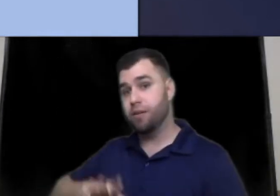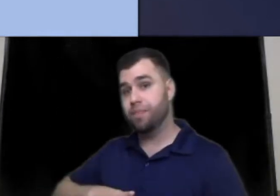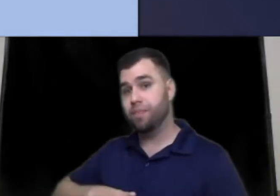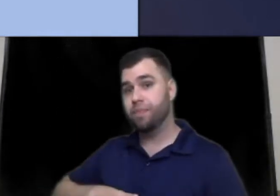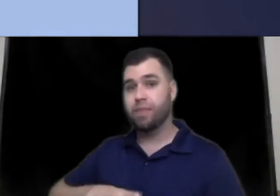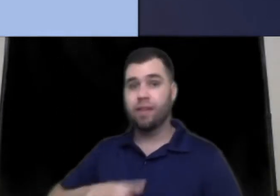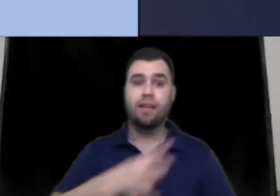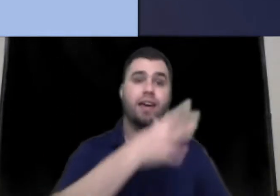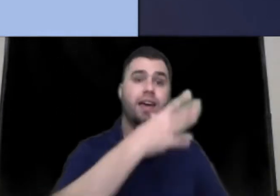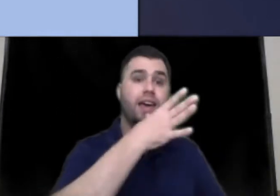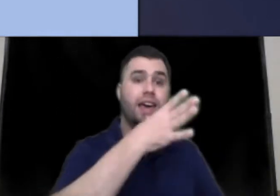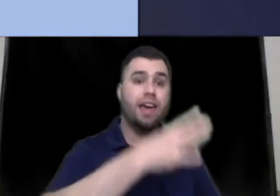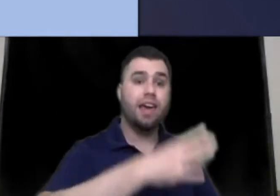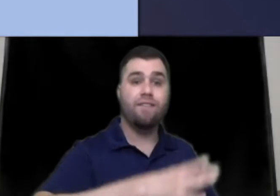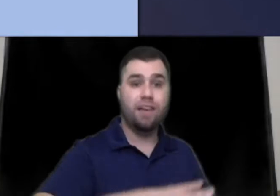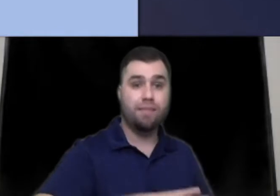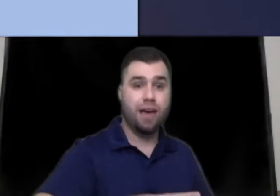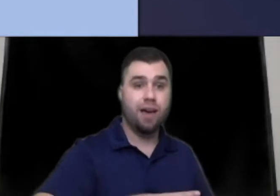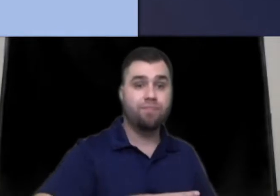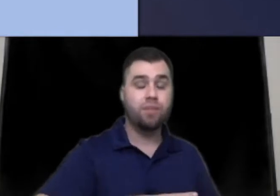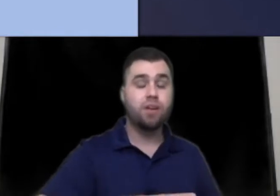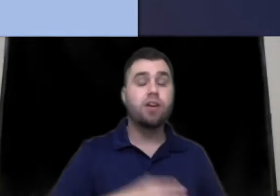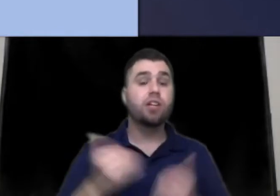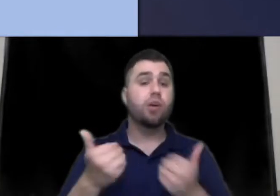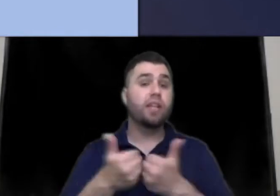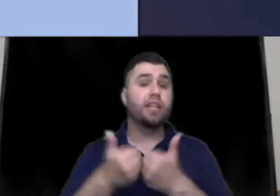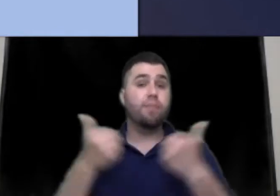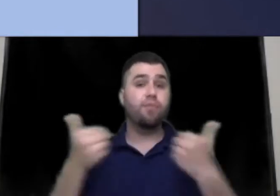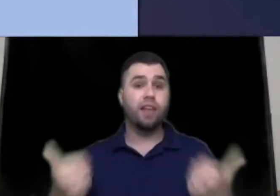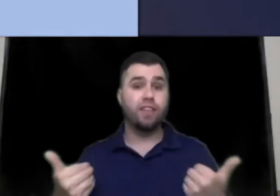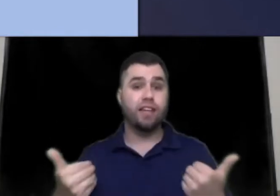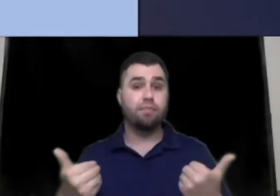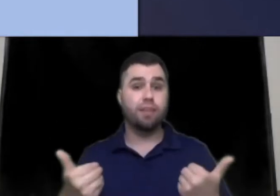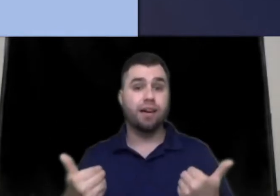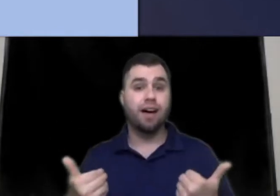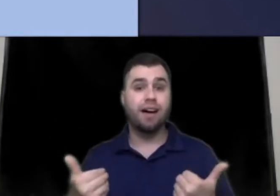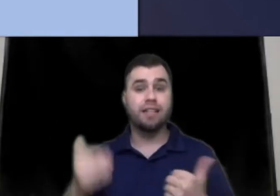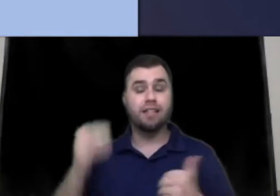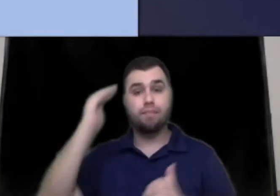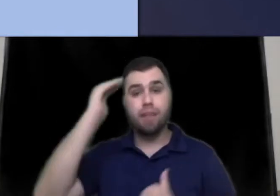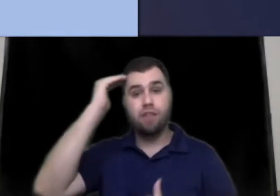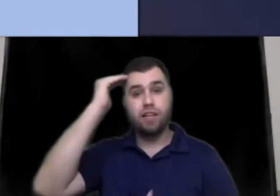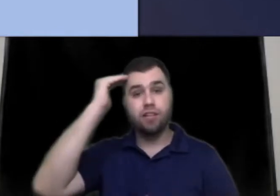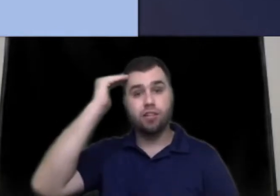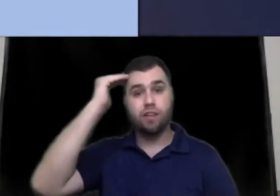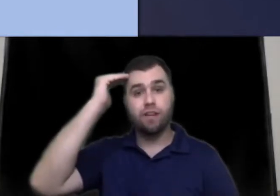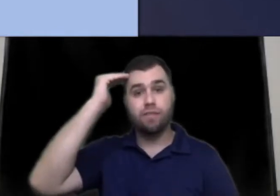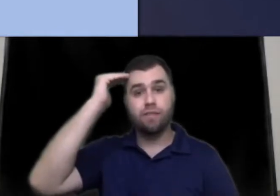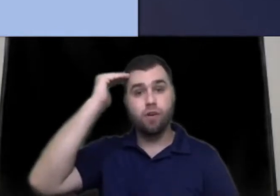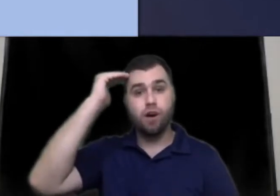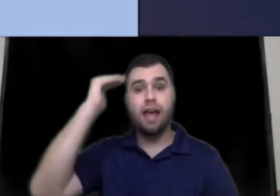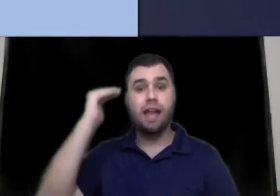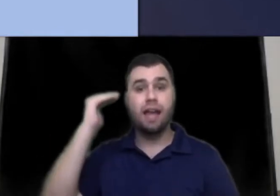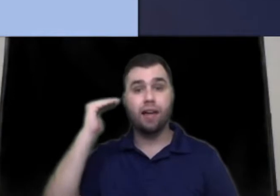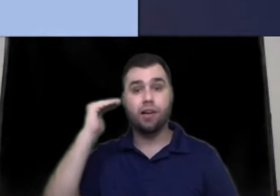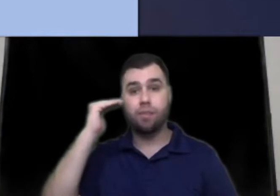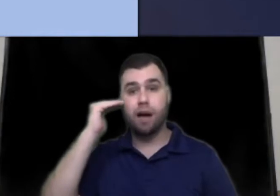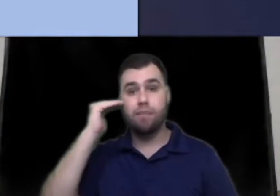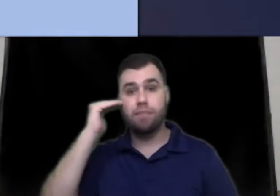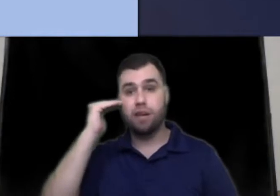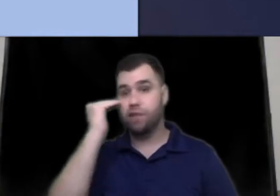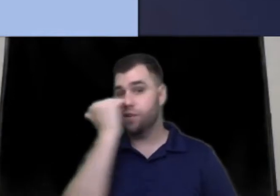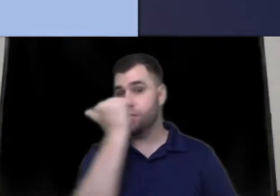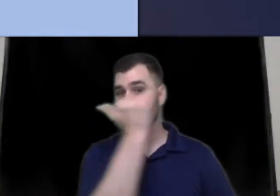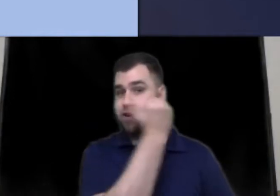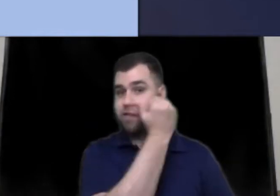and female so we separate these because the male region start from the forehead and it goes about